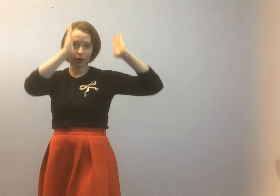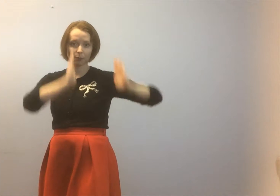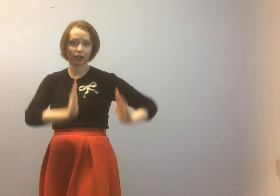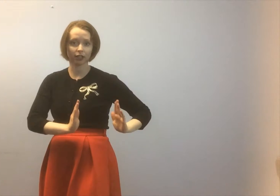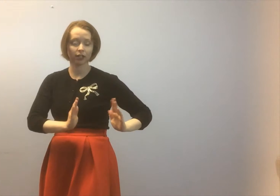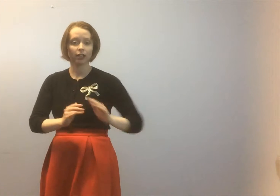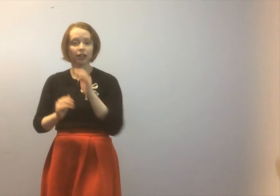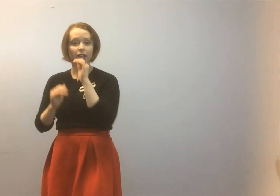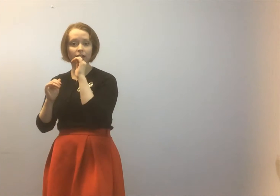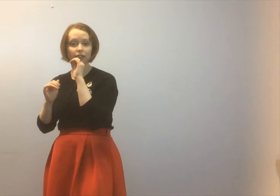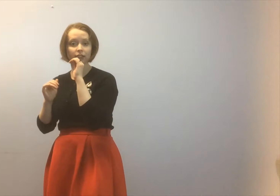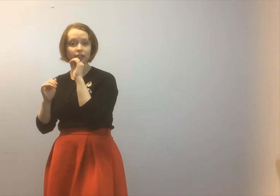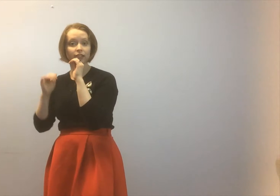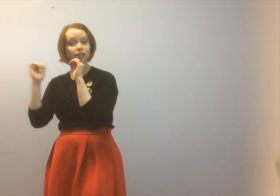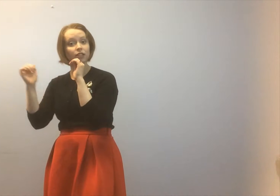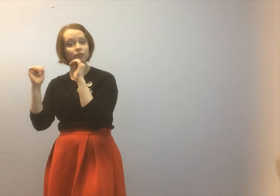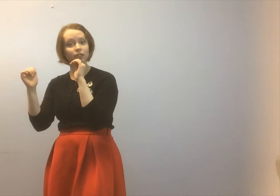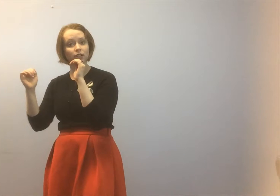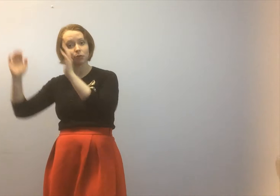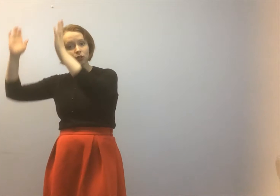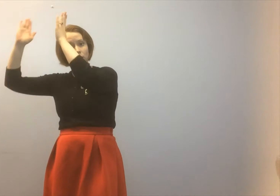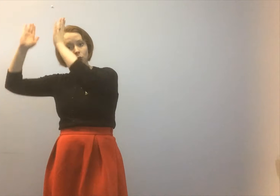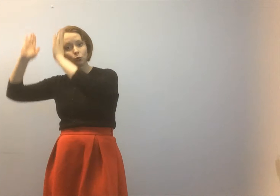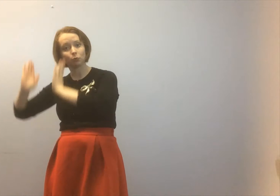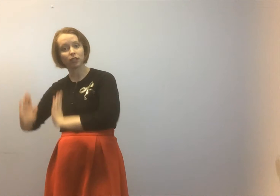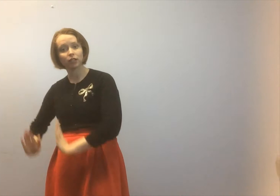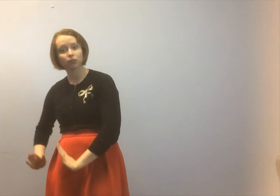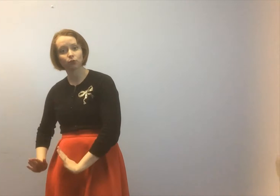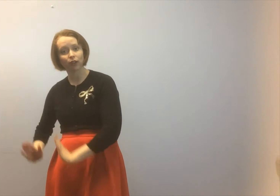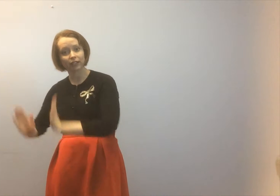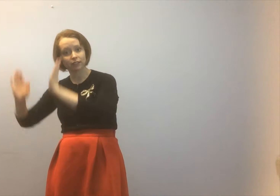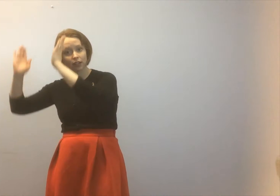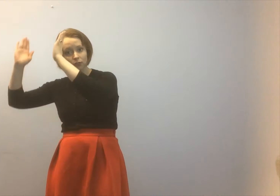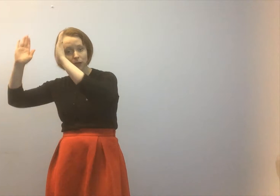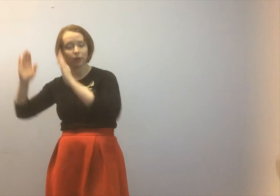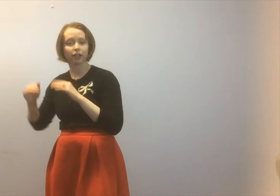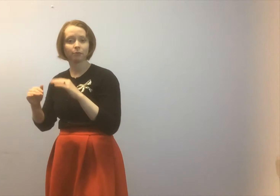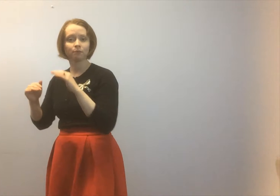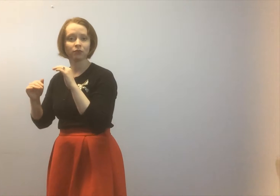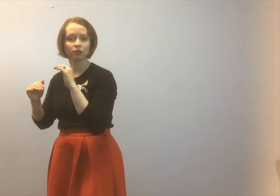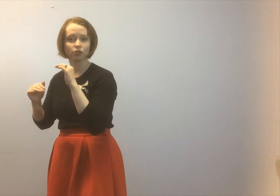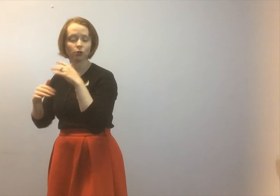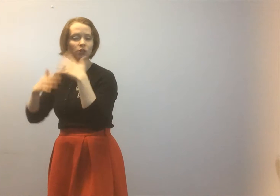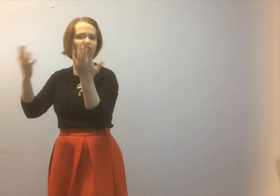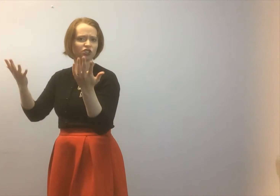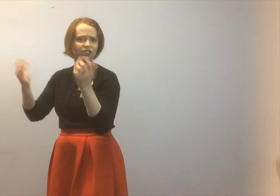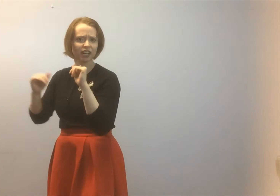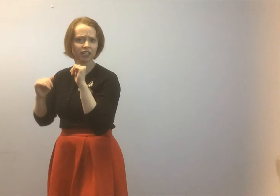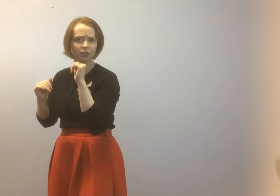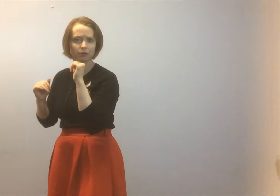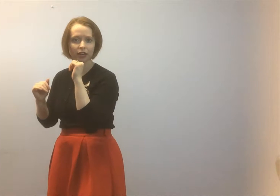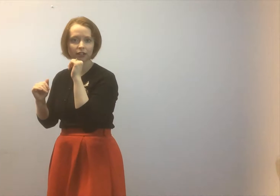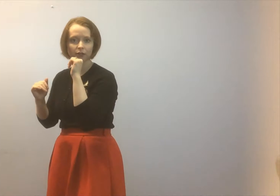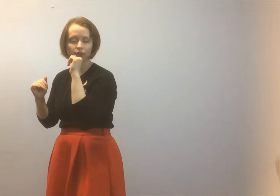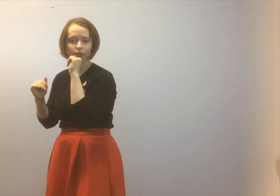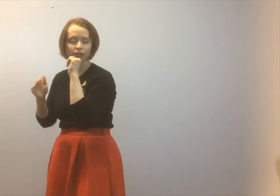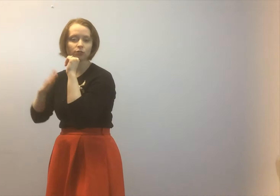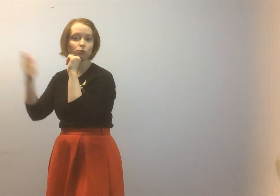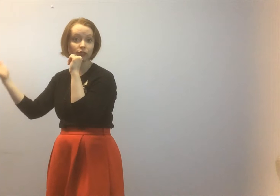my body anything that's an even number will be the right side of my body so just to kind of keep that in reference moving